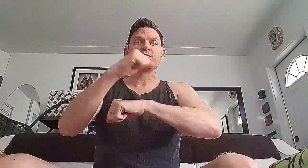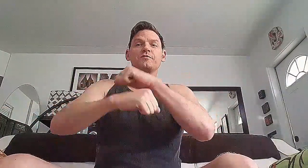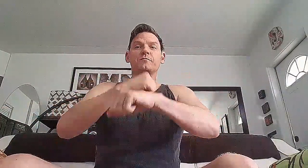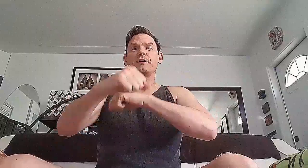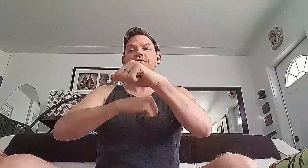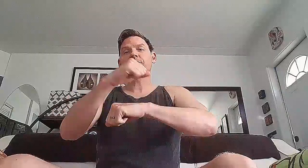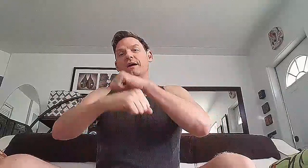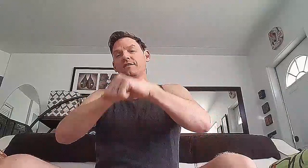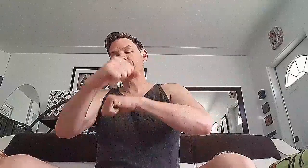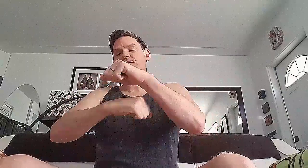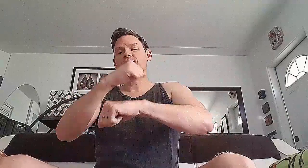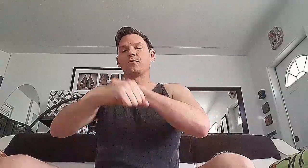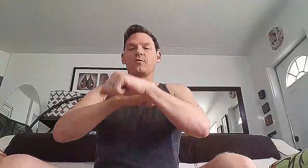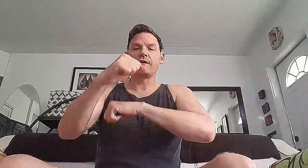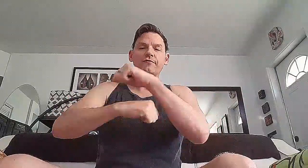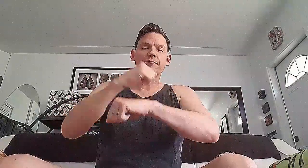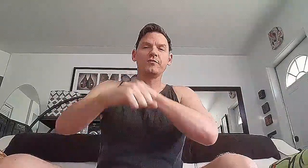do some punching bags. This is going away from you.